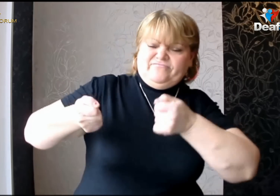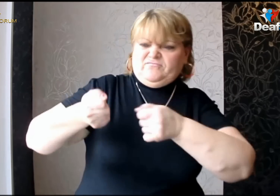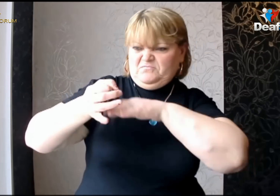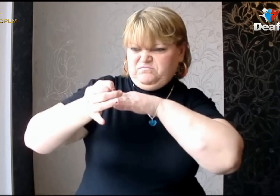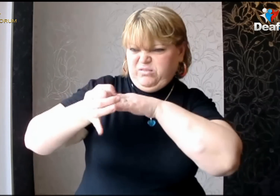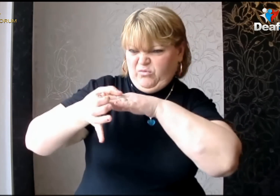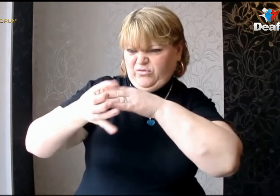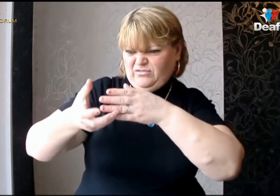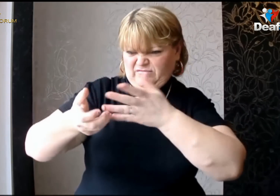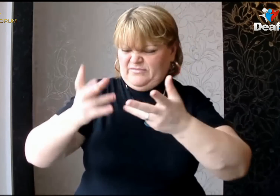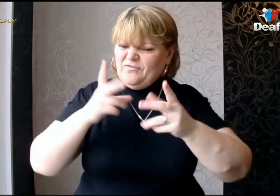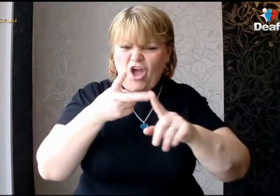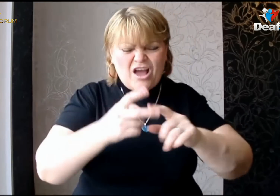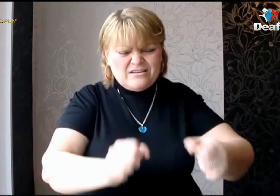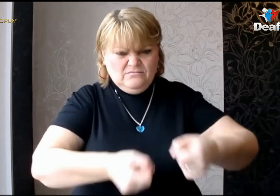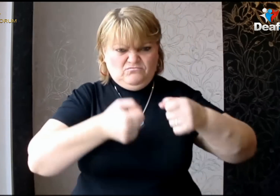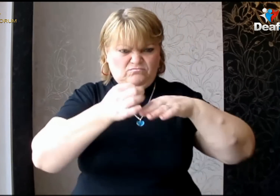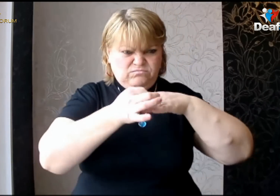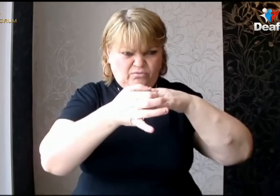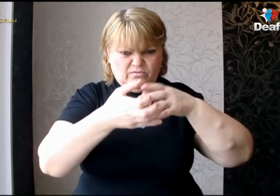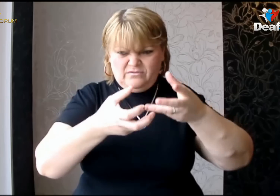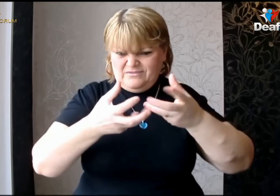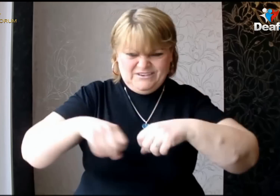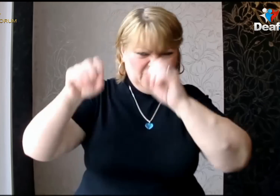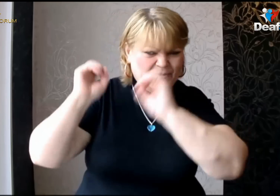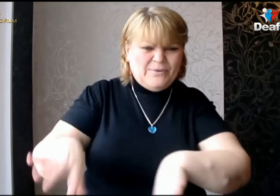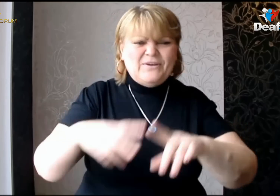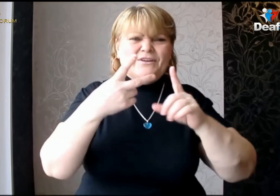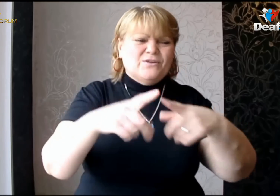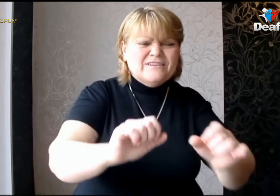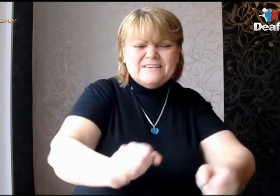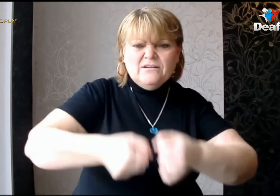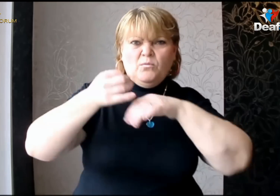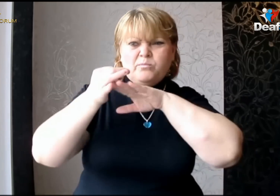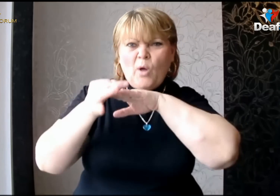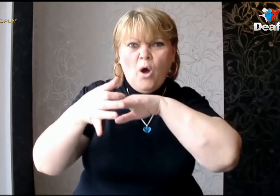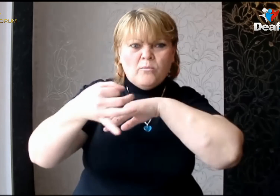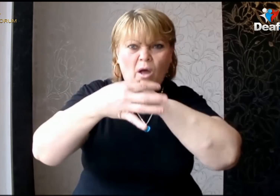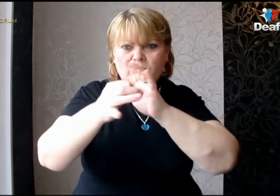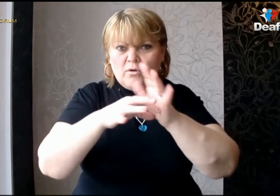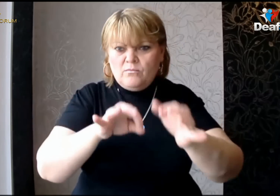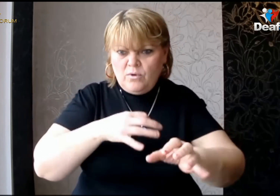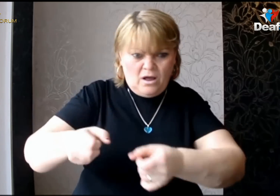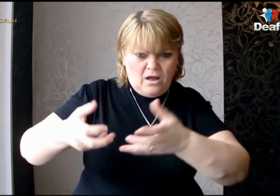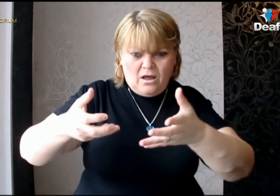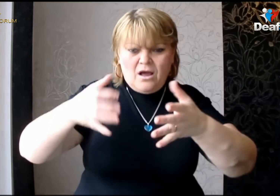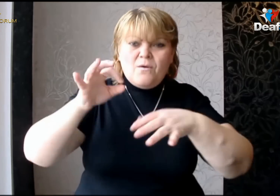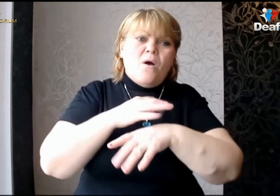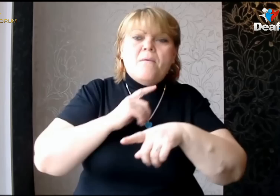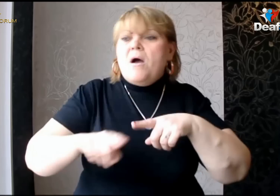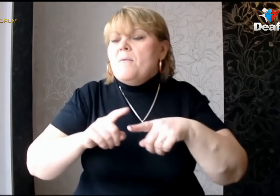will lie on the day Even soon And the breath